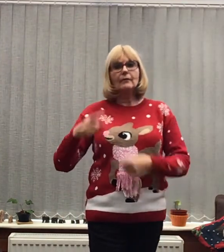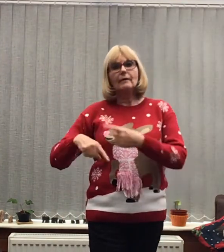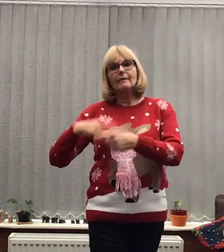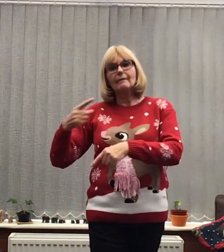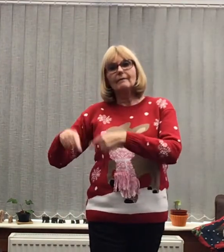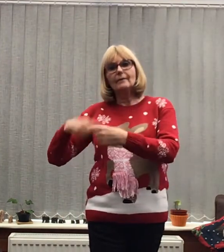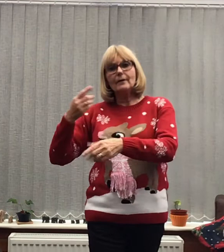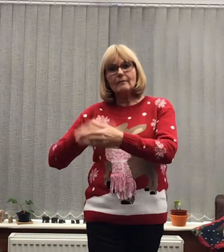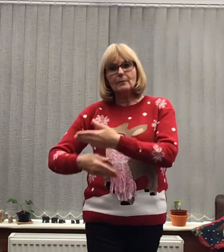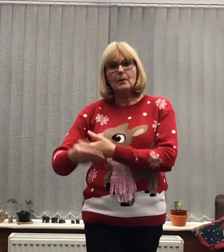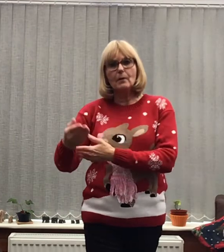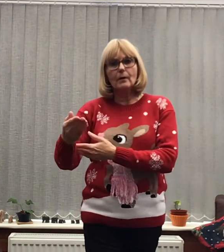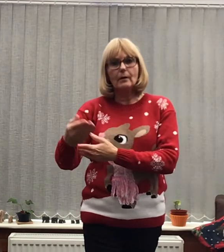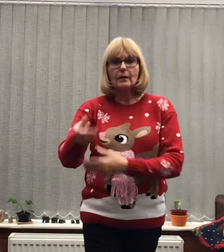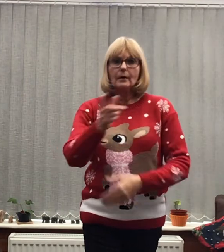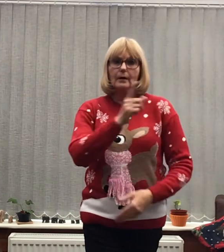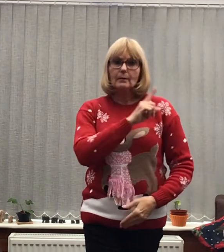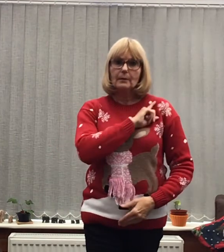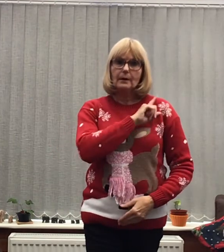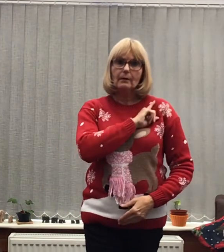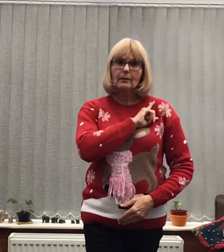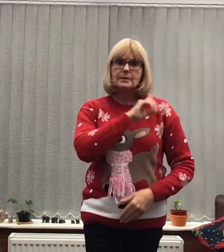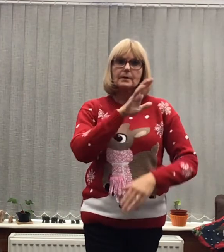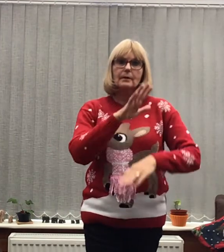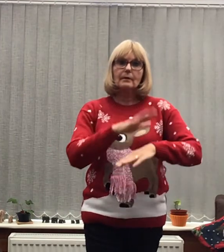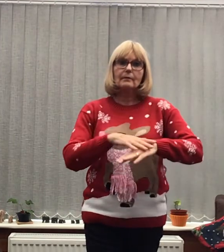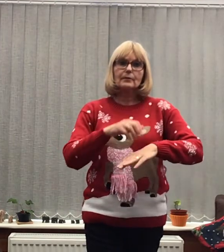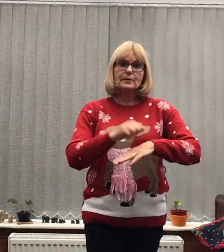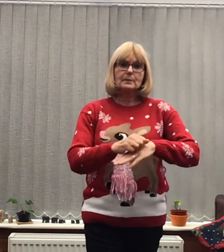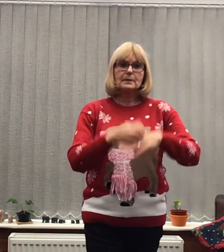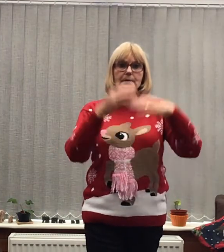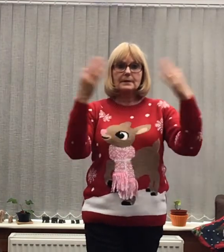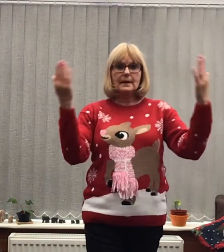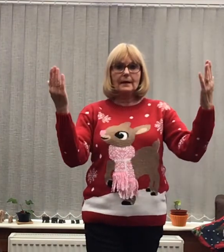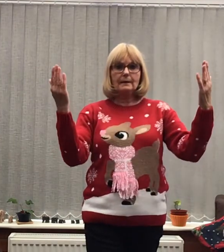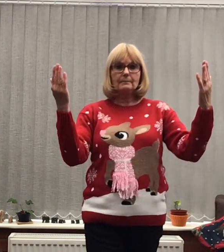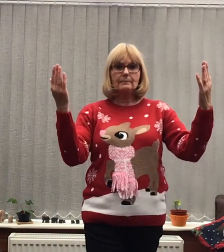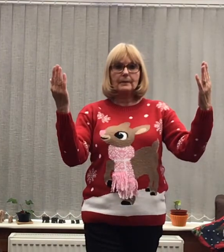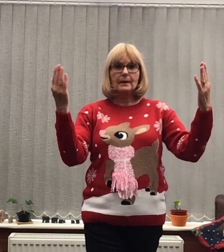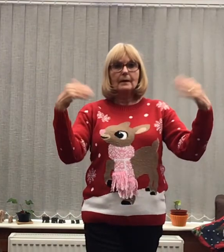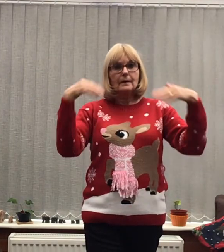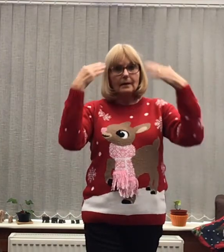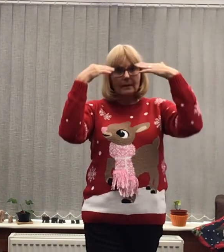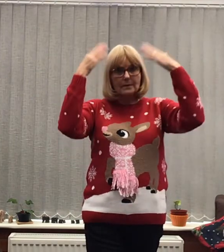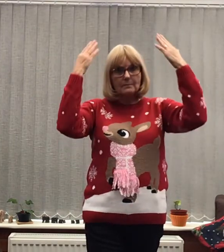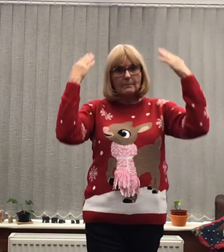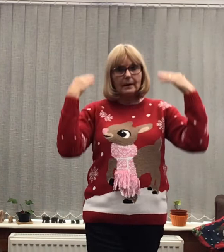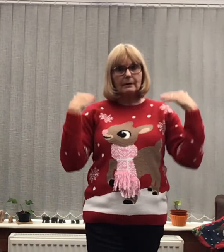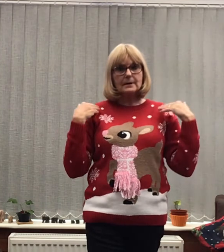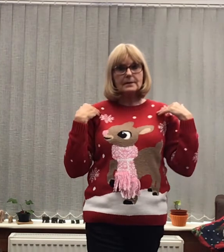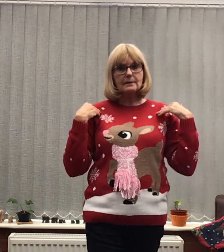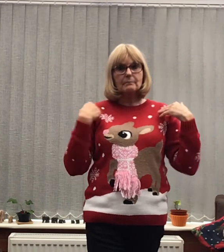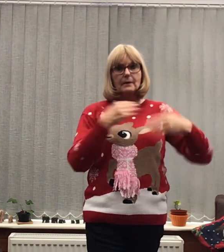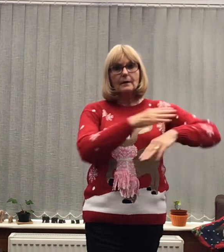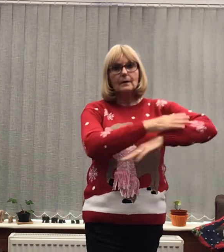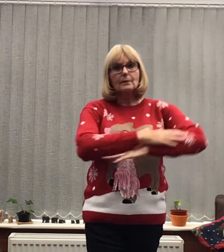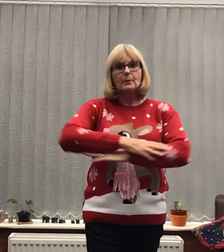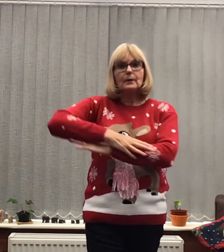Forevermore Because Of Christmas Day Then it's Mary's Boy